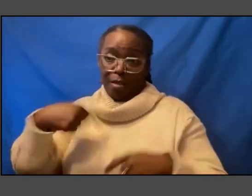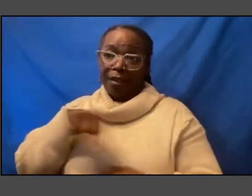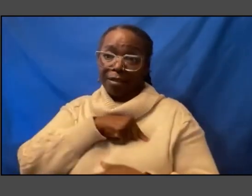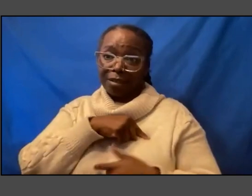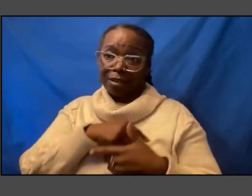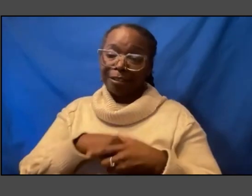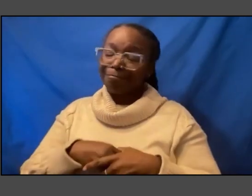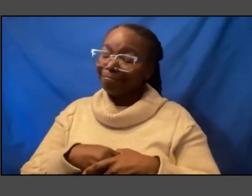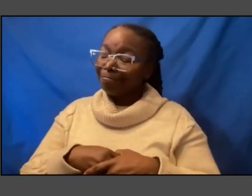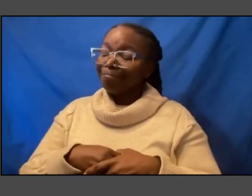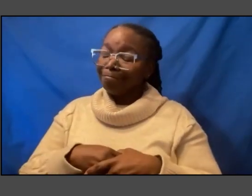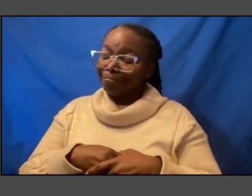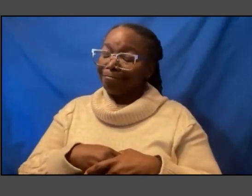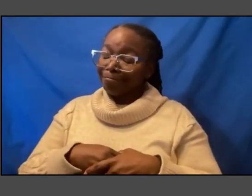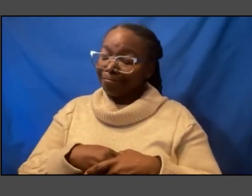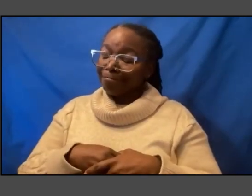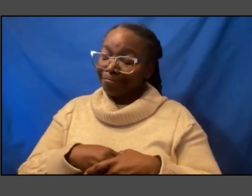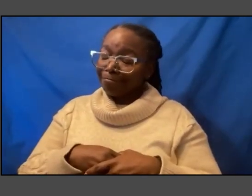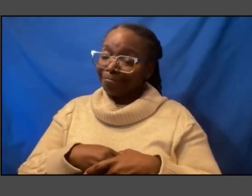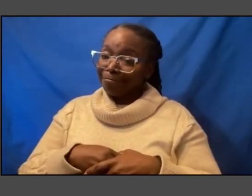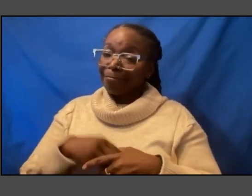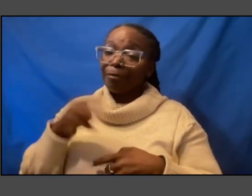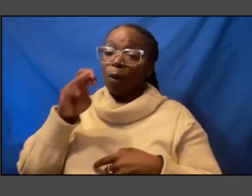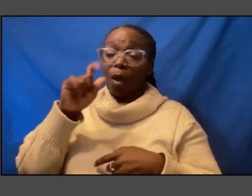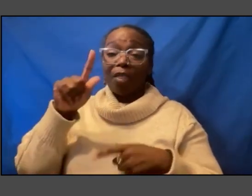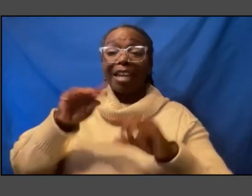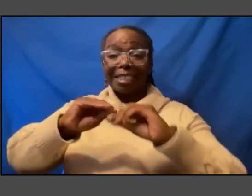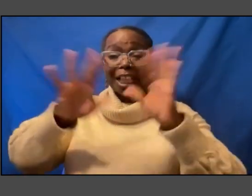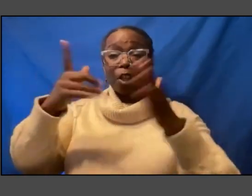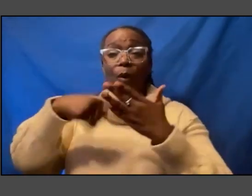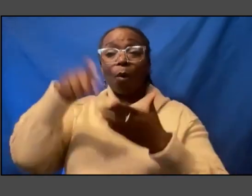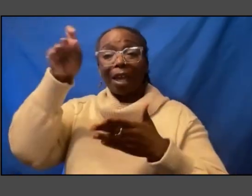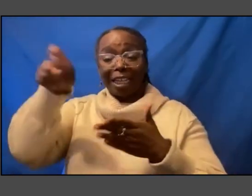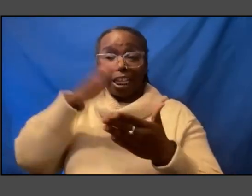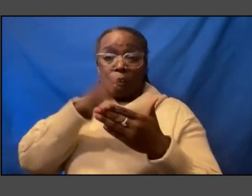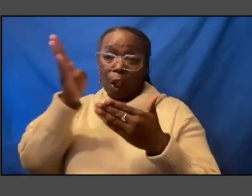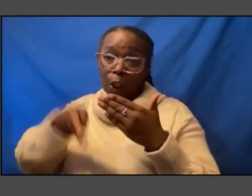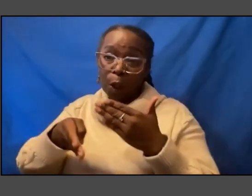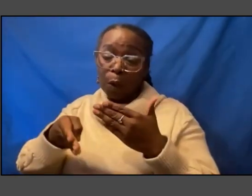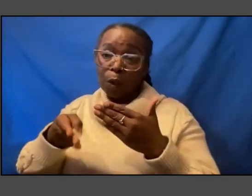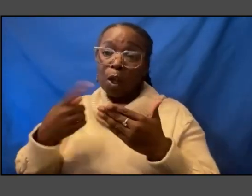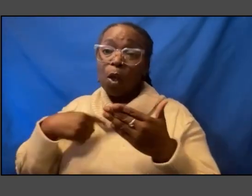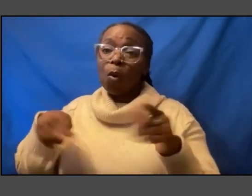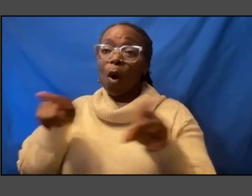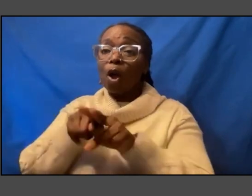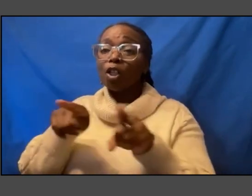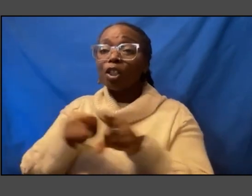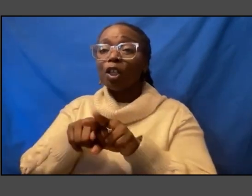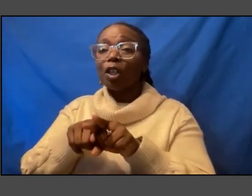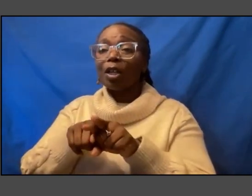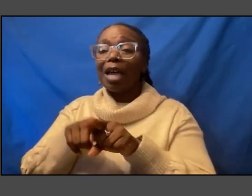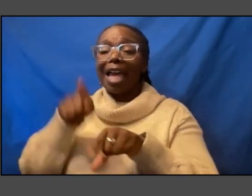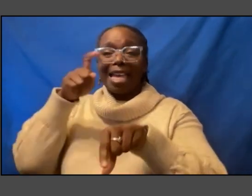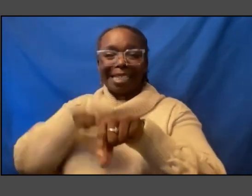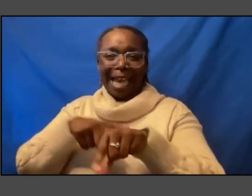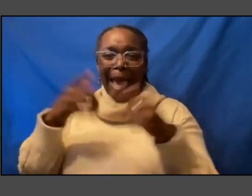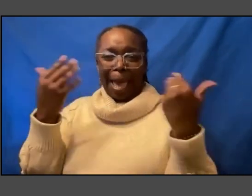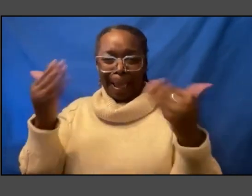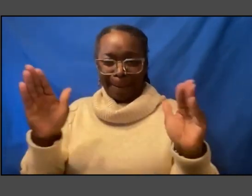well that is clearly where we need to conclude and we are also uh at time but uh we could talk forever